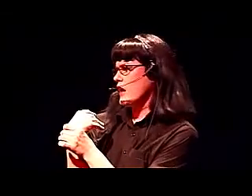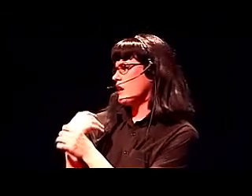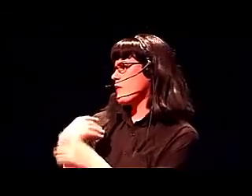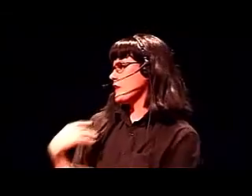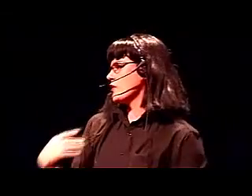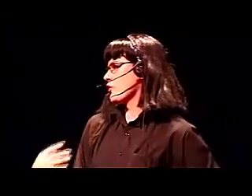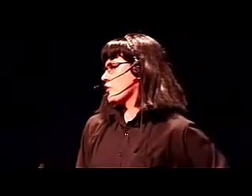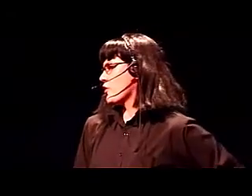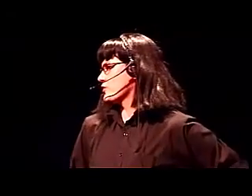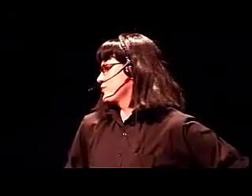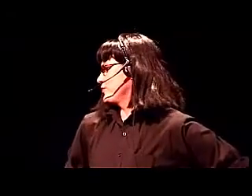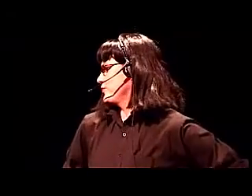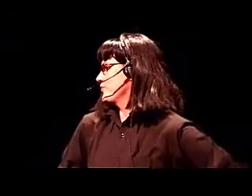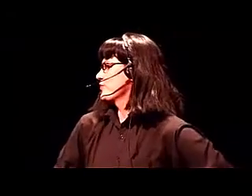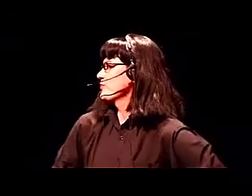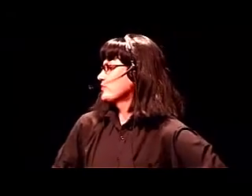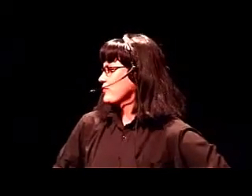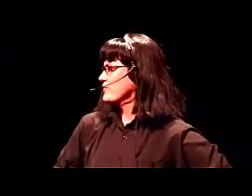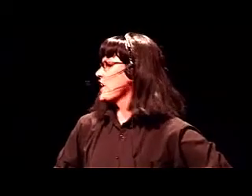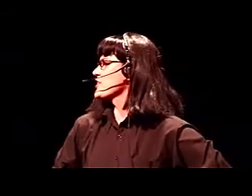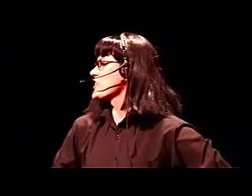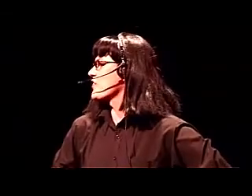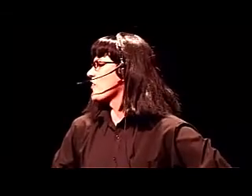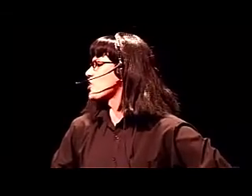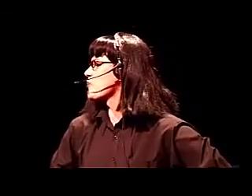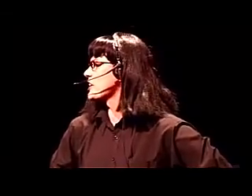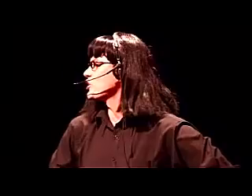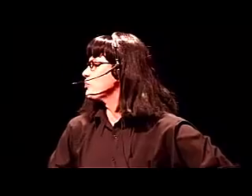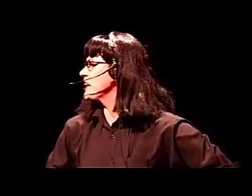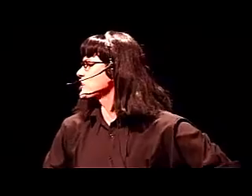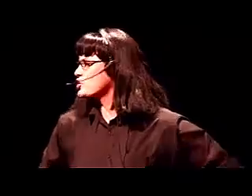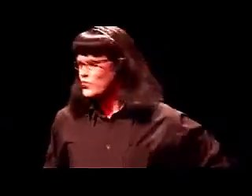How come I'm getting all the calls, hmm? Take yourself a box break, you bitch!